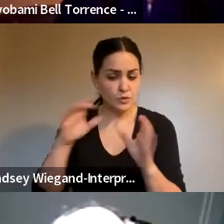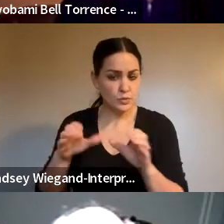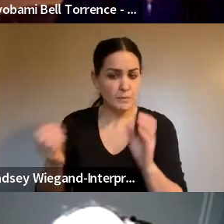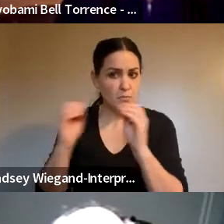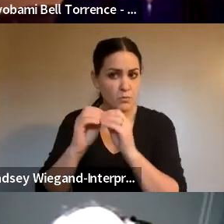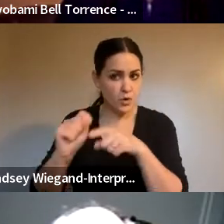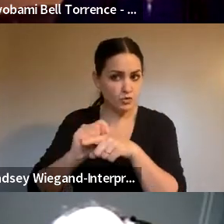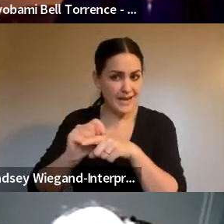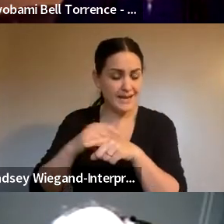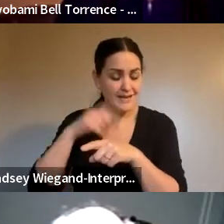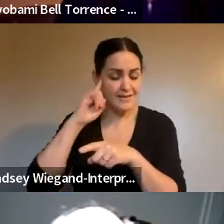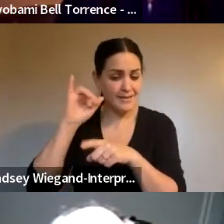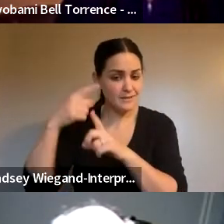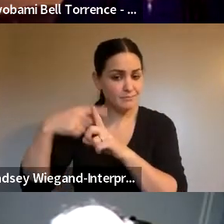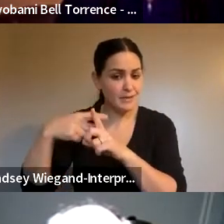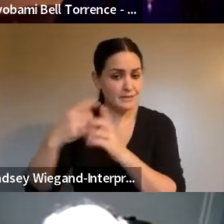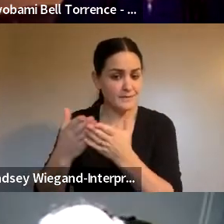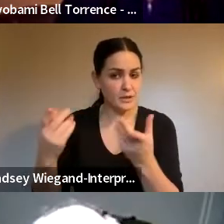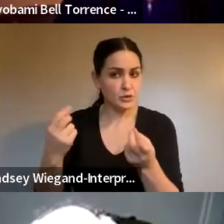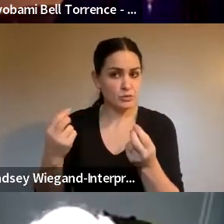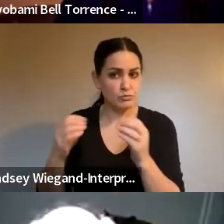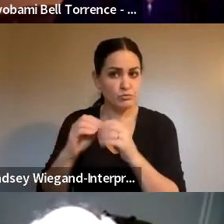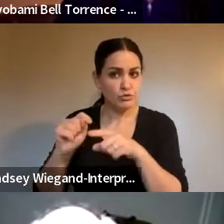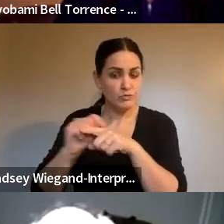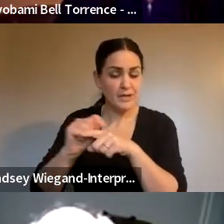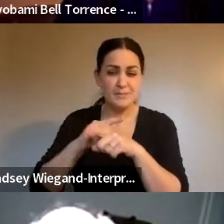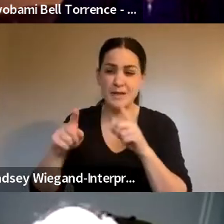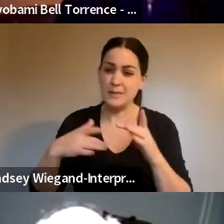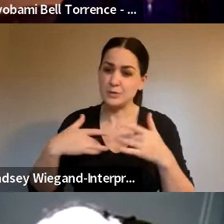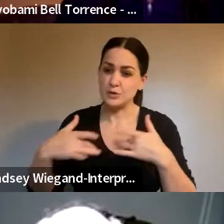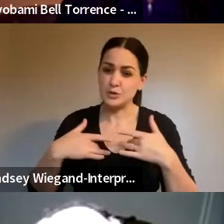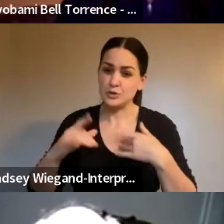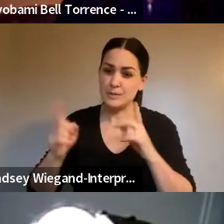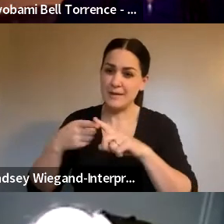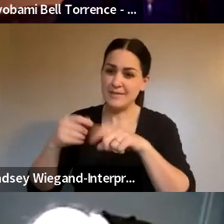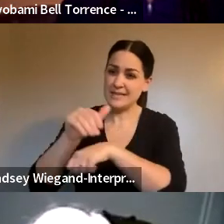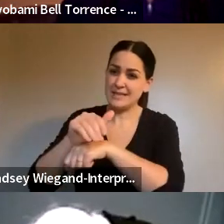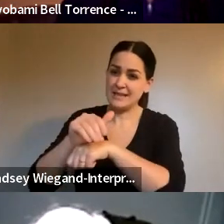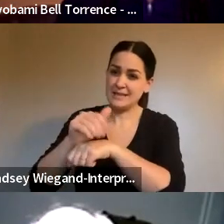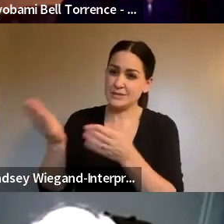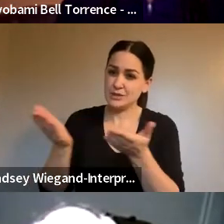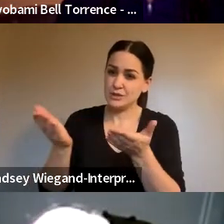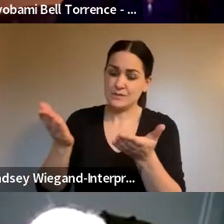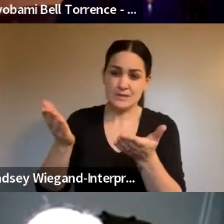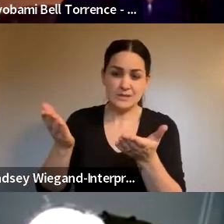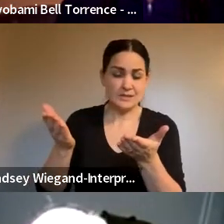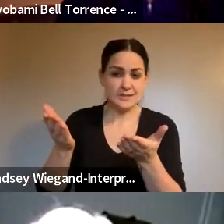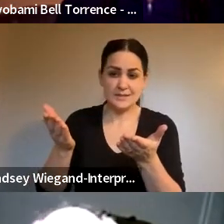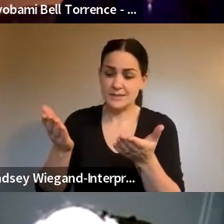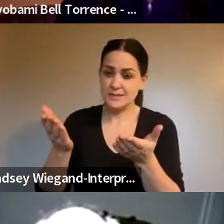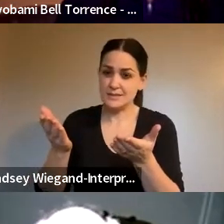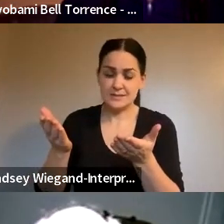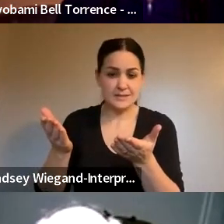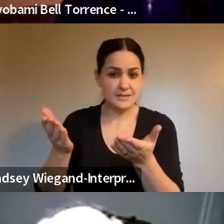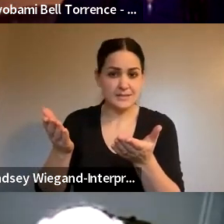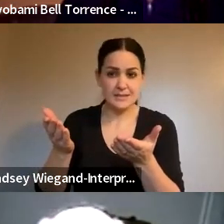training is a good thing to hear. I am concerned about our night service. I've been picking up more night hours, and that means